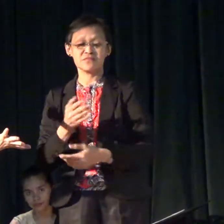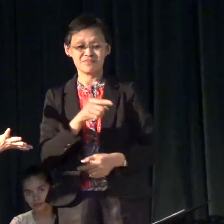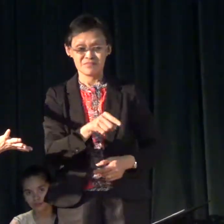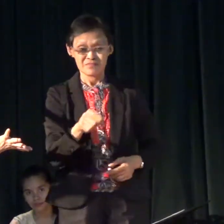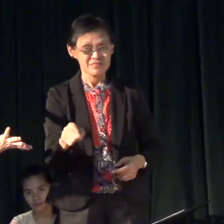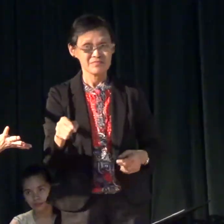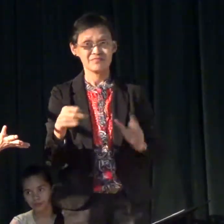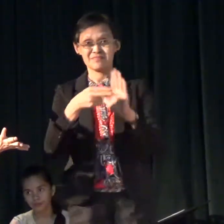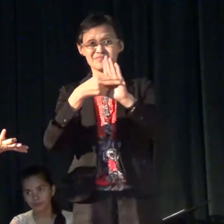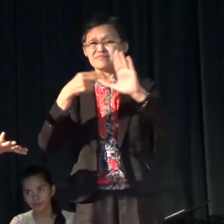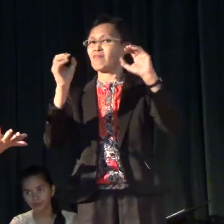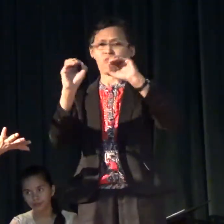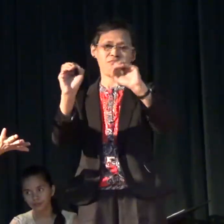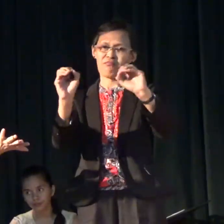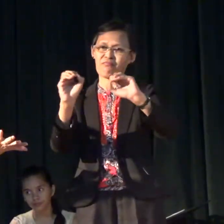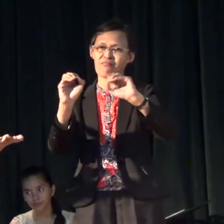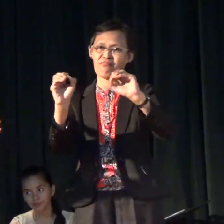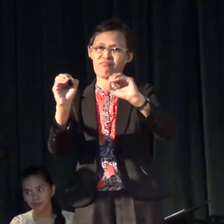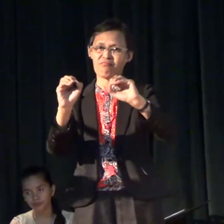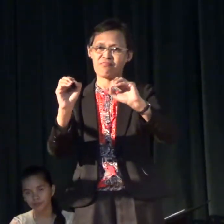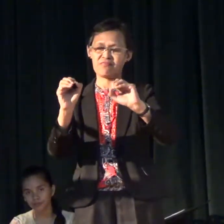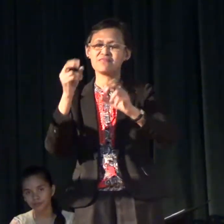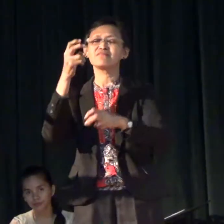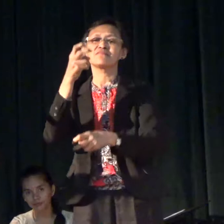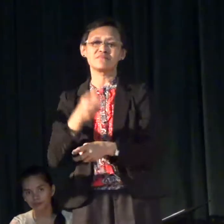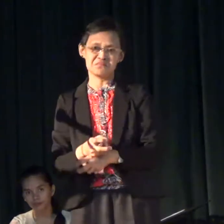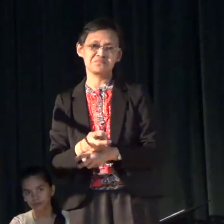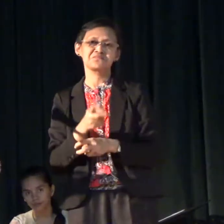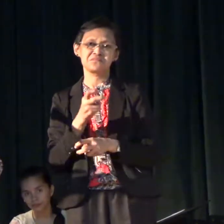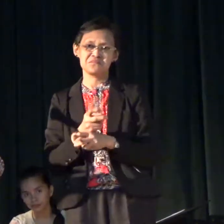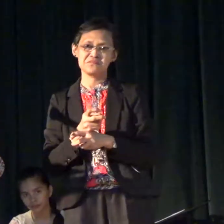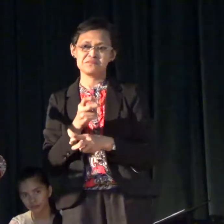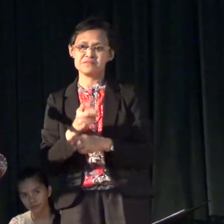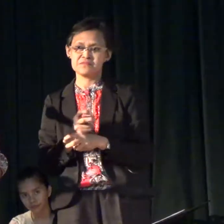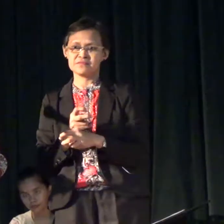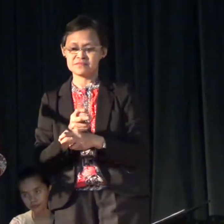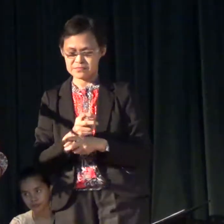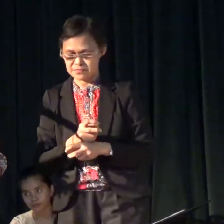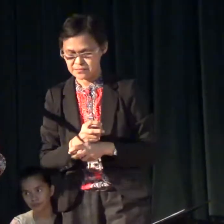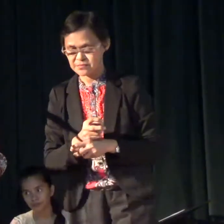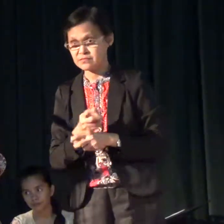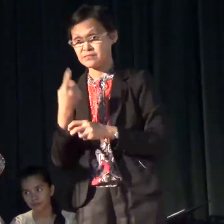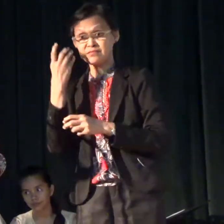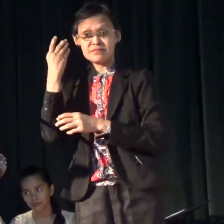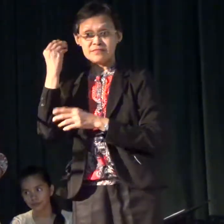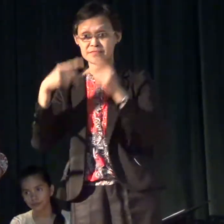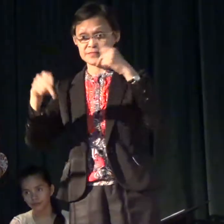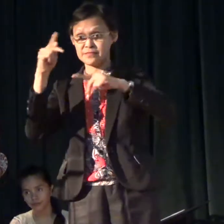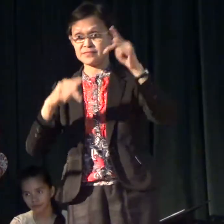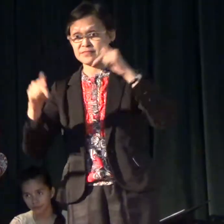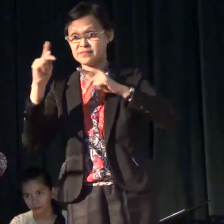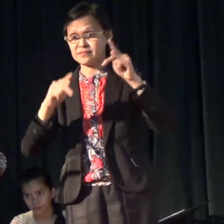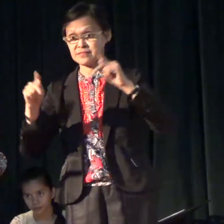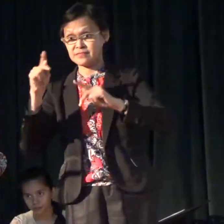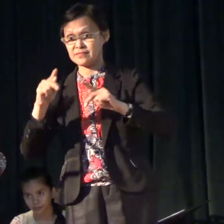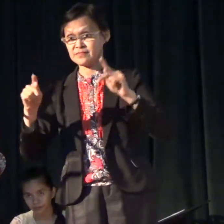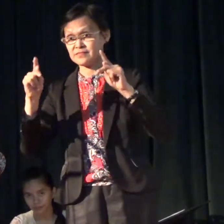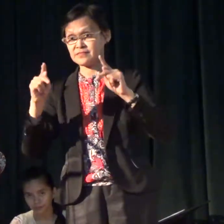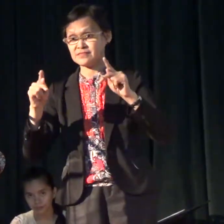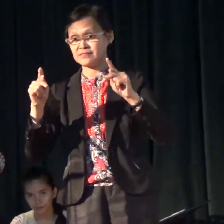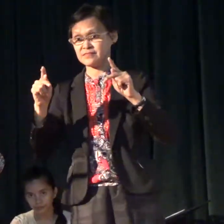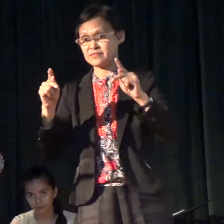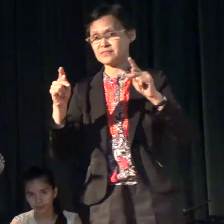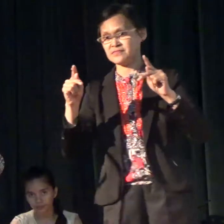so it can be pretty difficult. Now, for hearing people, what